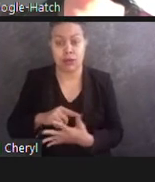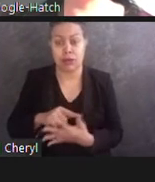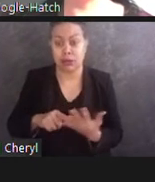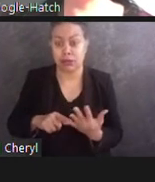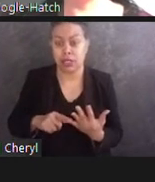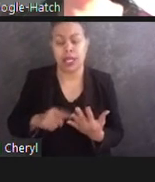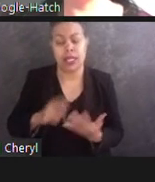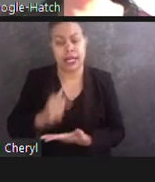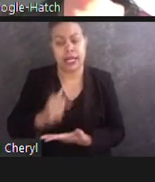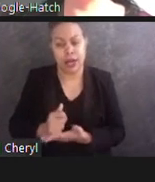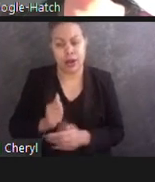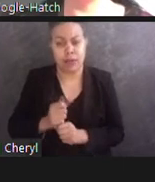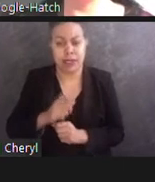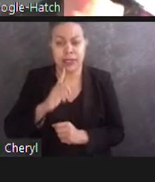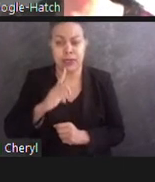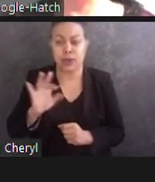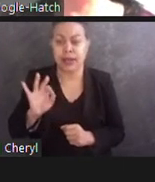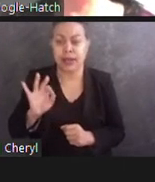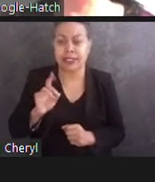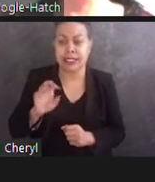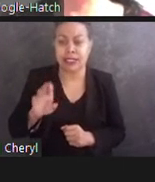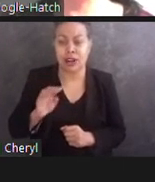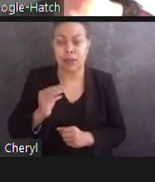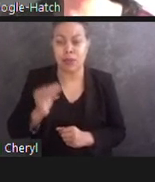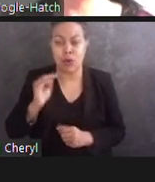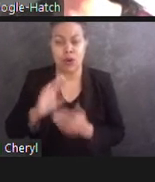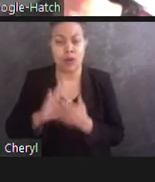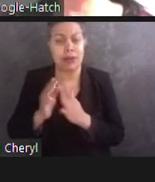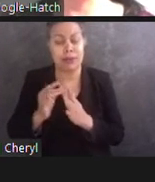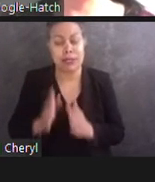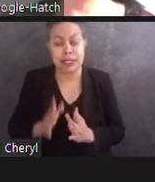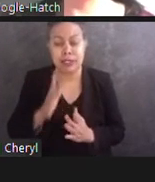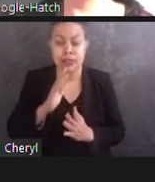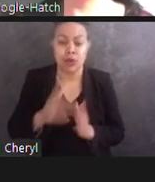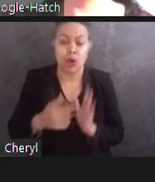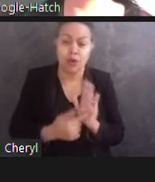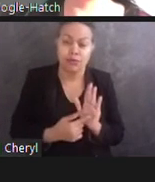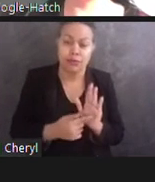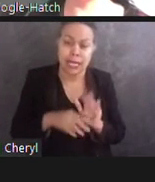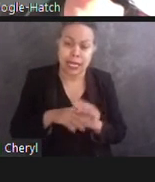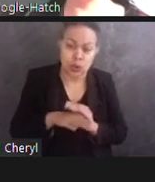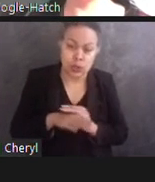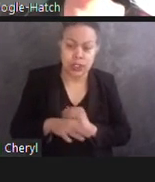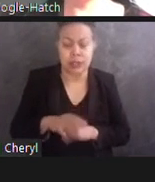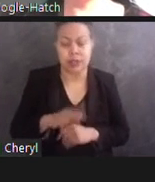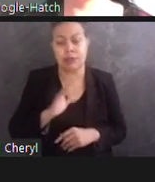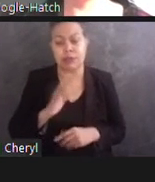Memorial, uh, a leader in inclusion and accessibility. Thank you.